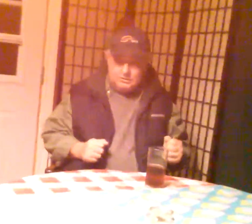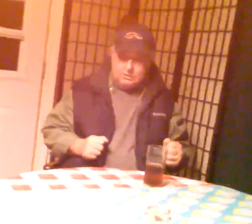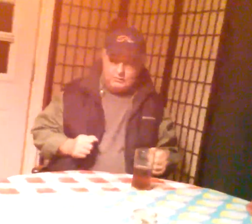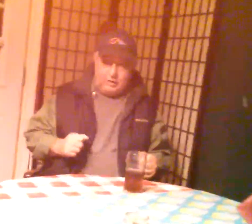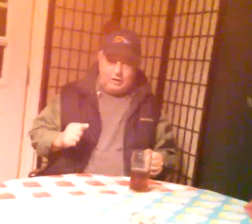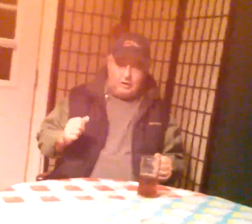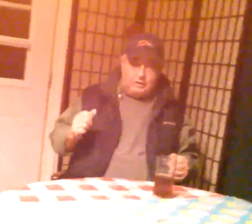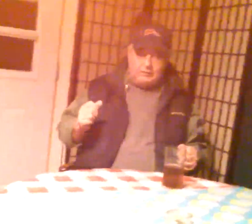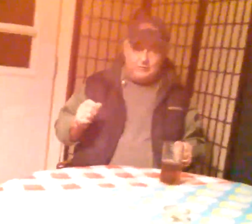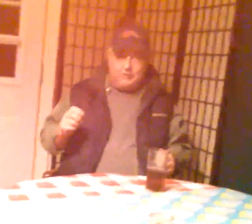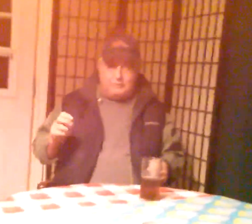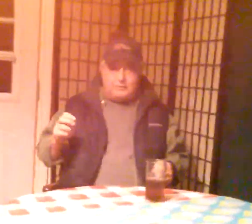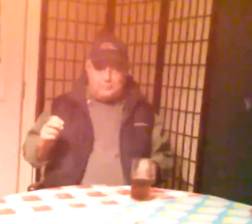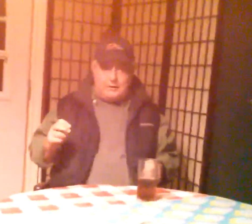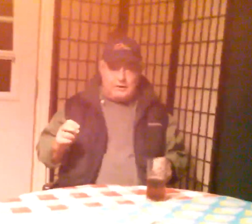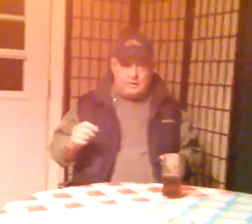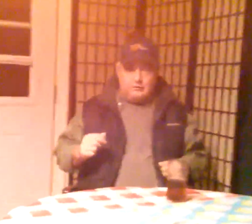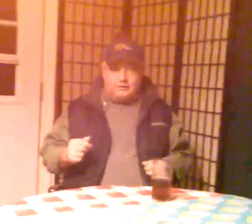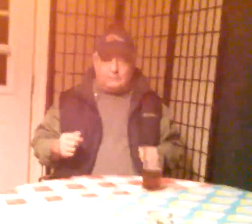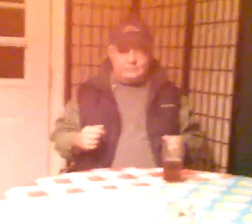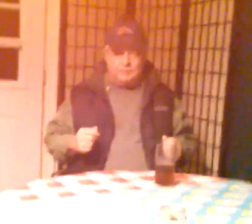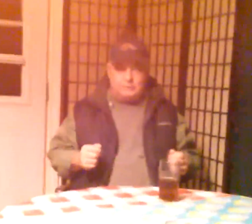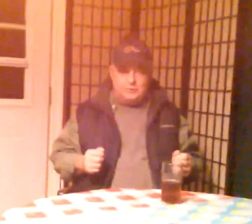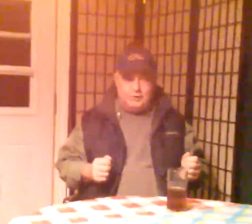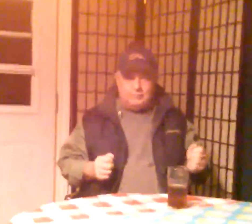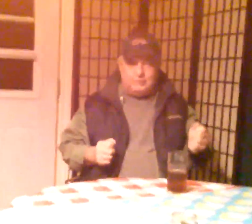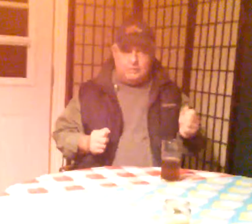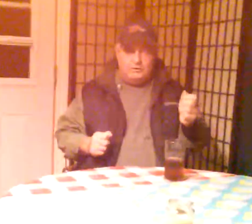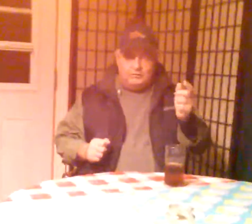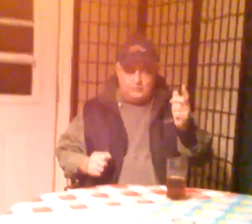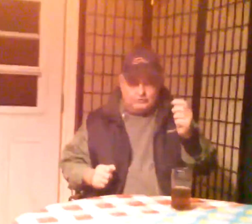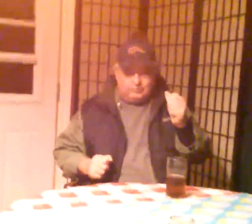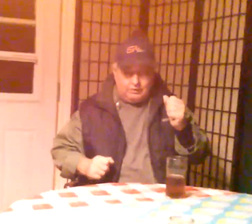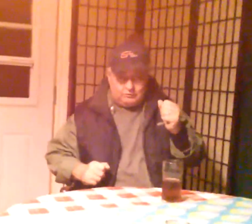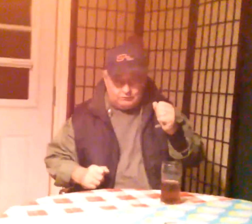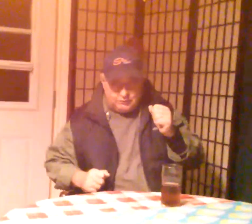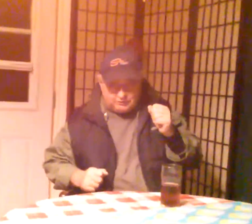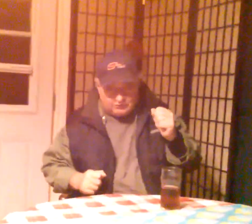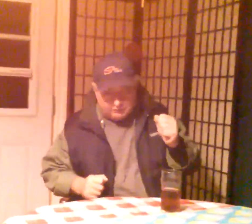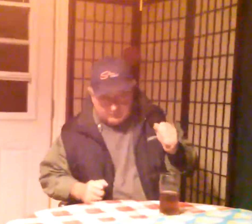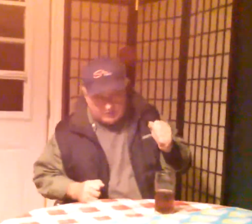In love's inspire of the wicked ways you don't understand.